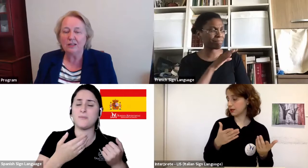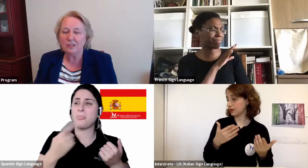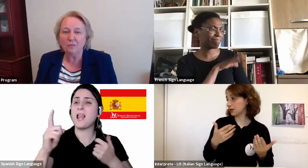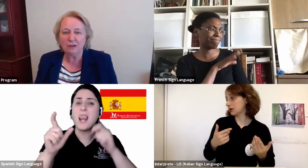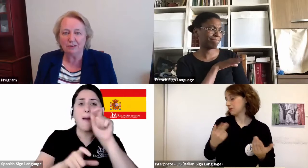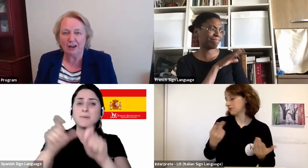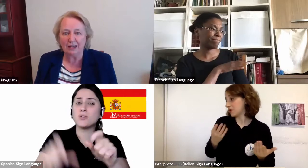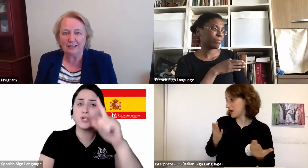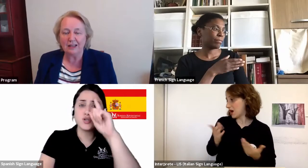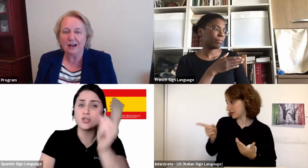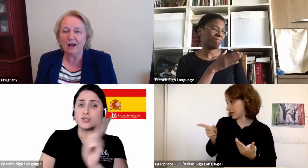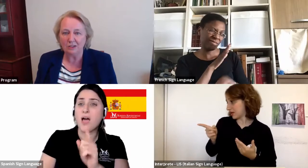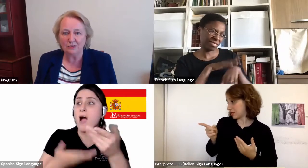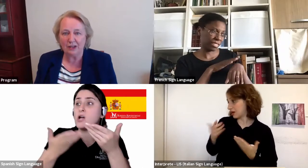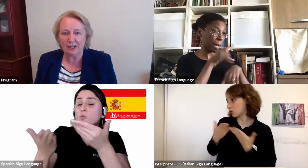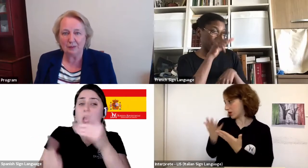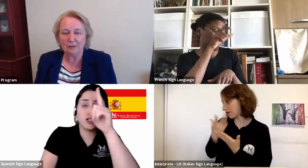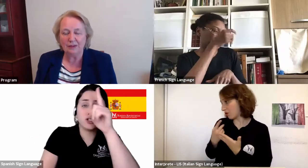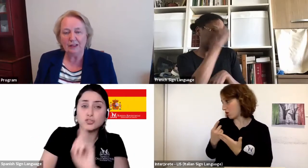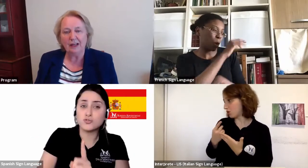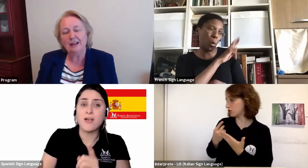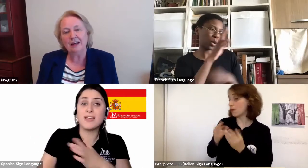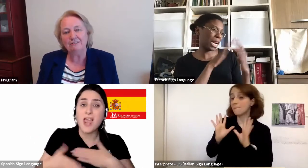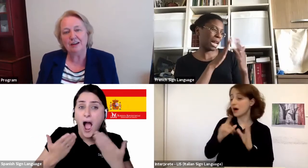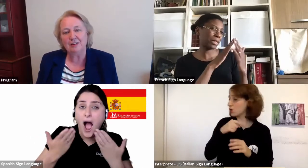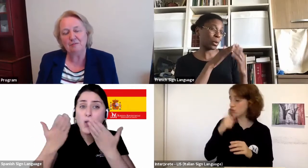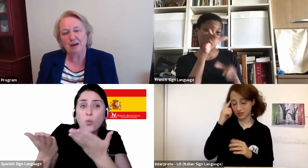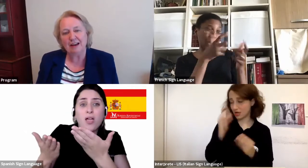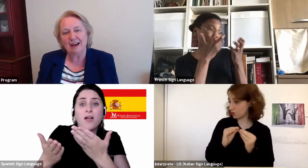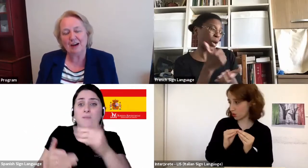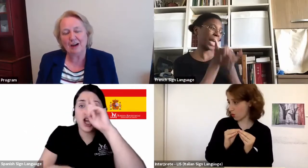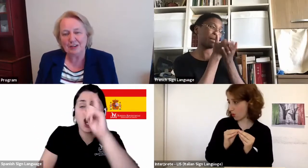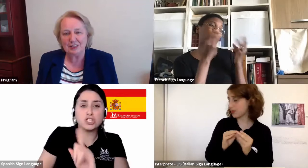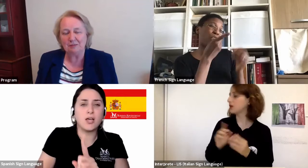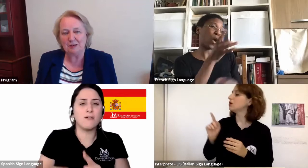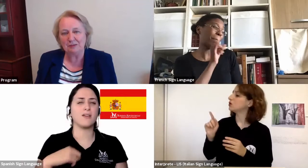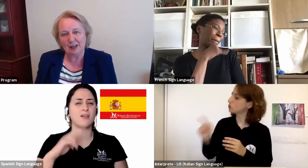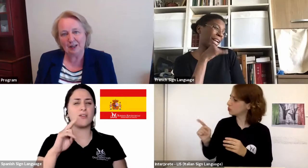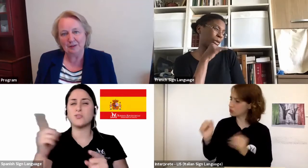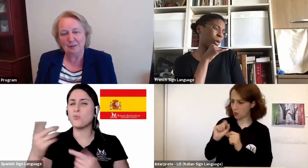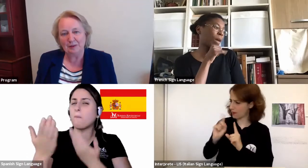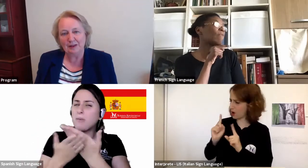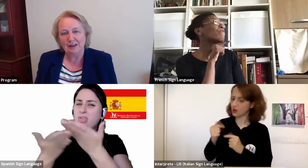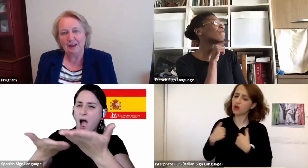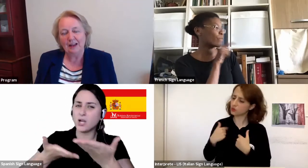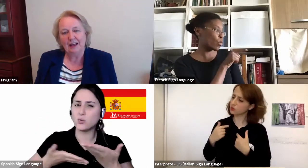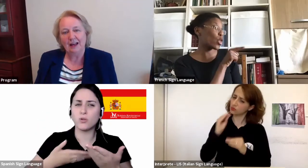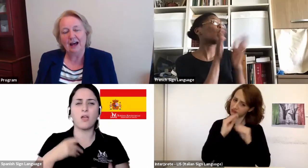don't be afraid, ask for help. And I found that by asking people for help,